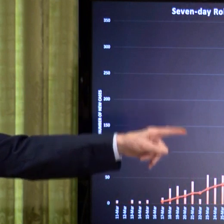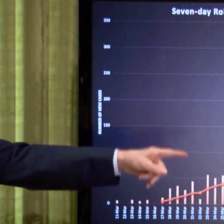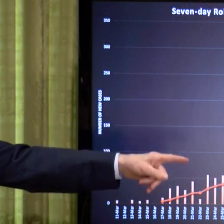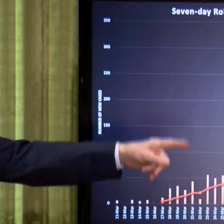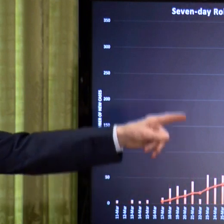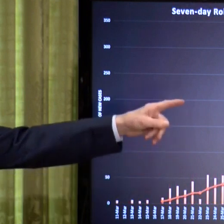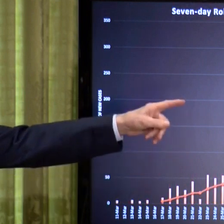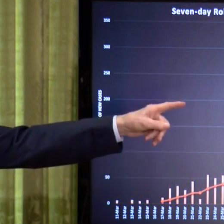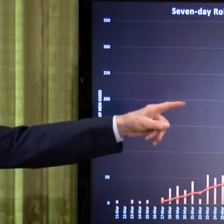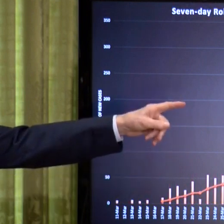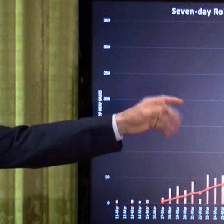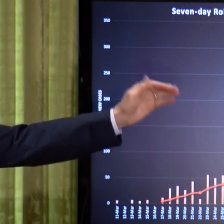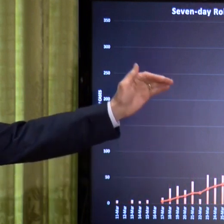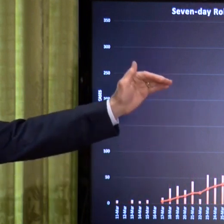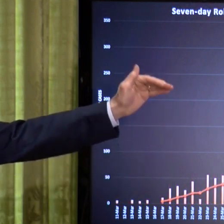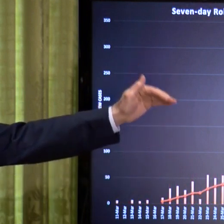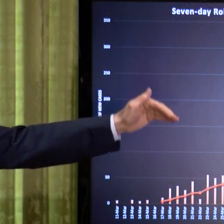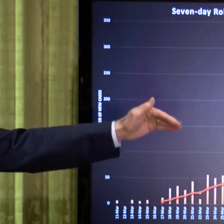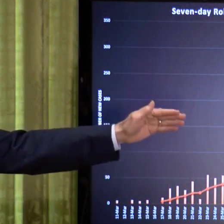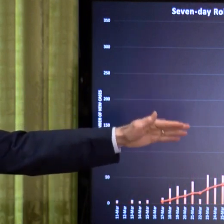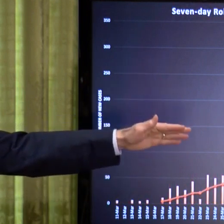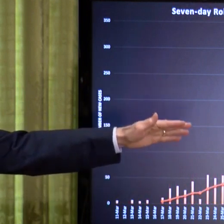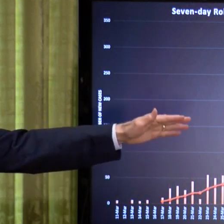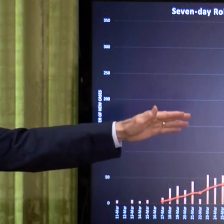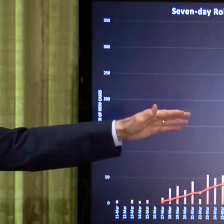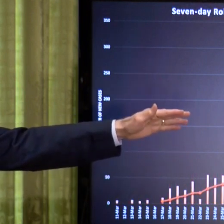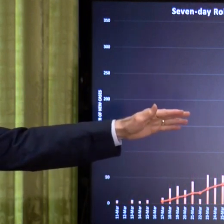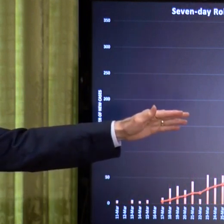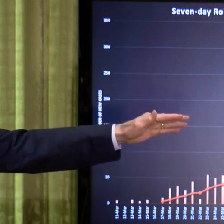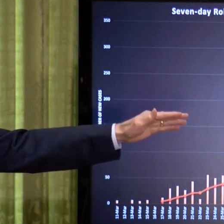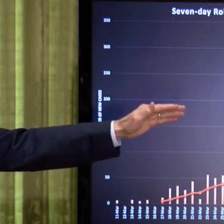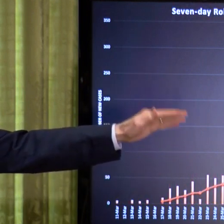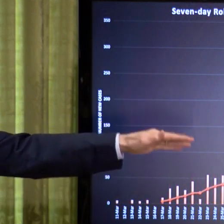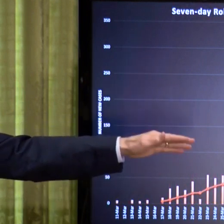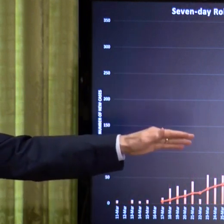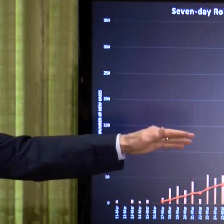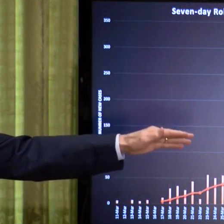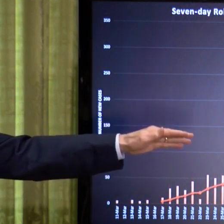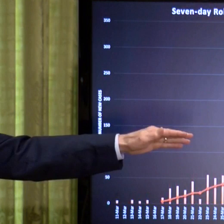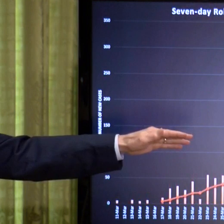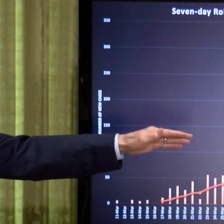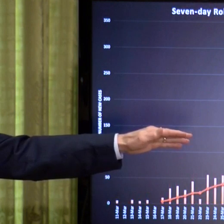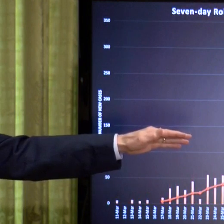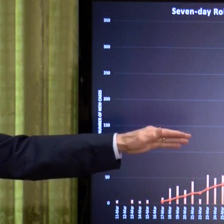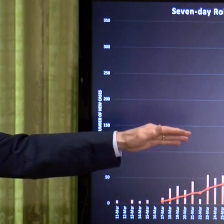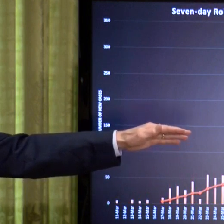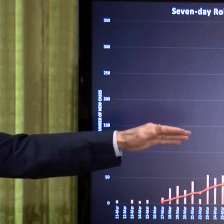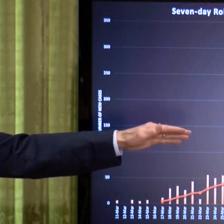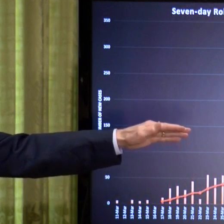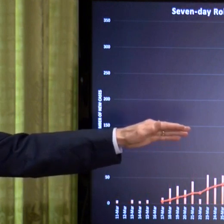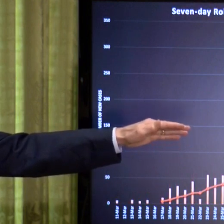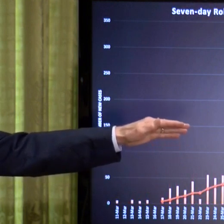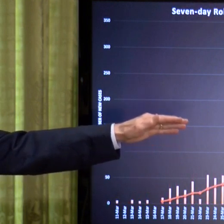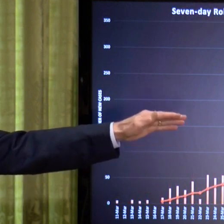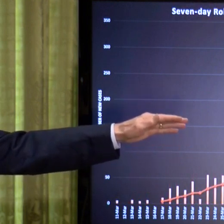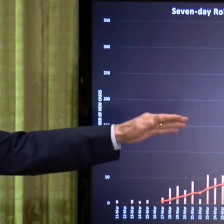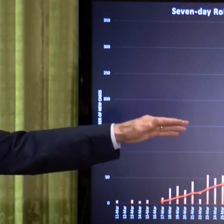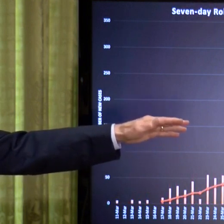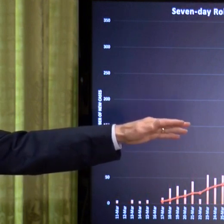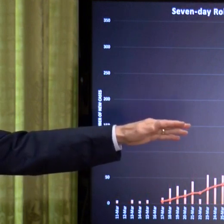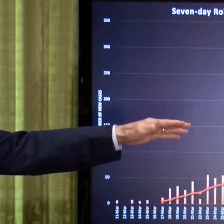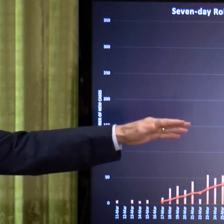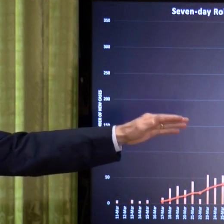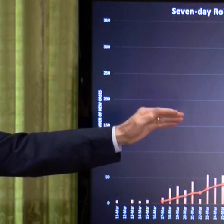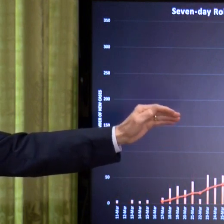can see that it was April 25th, and it's gone down, and I hope that we stay below that peak. That's a good